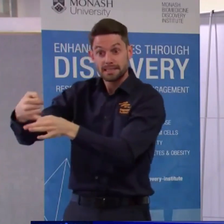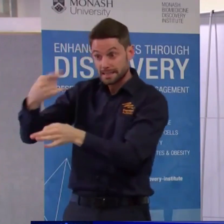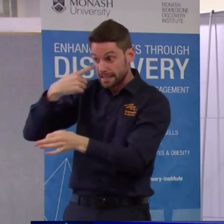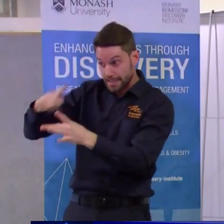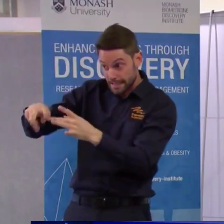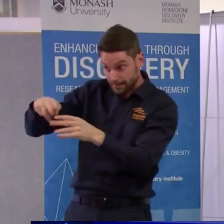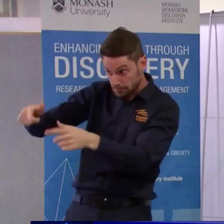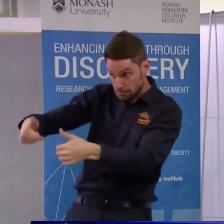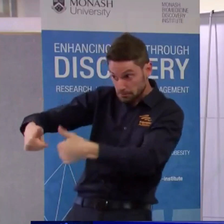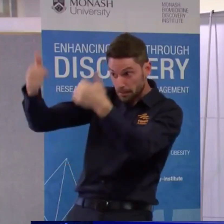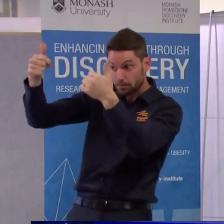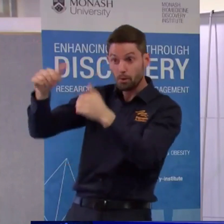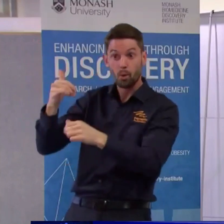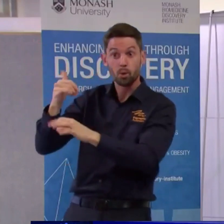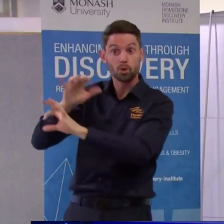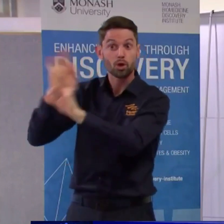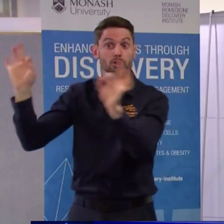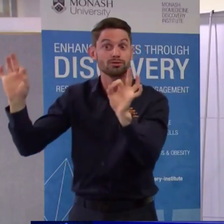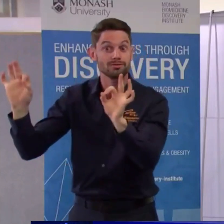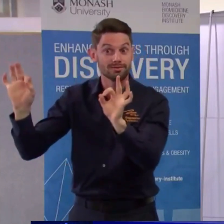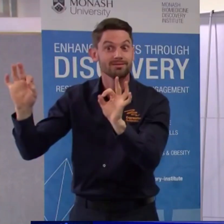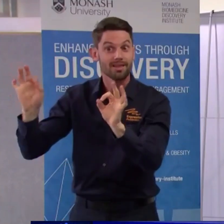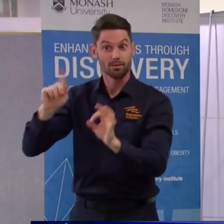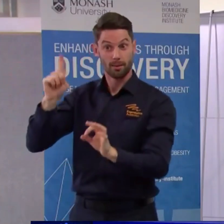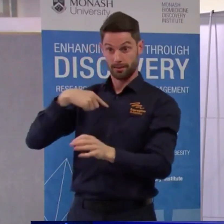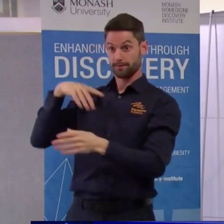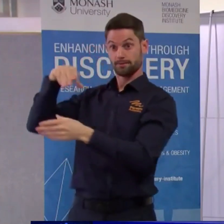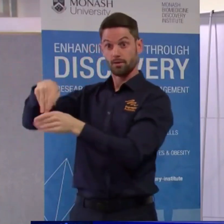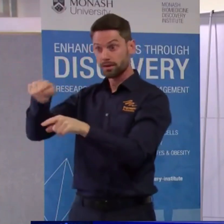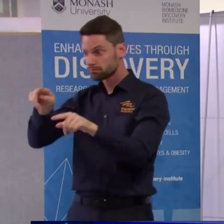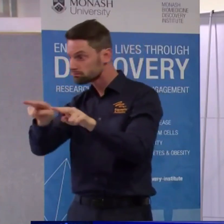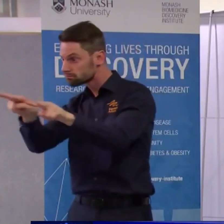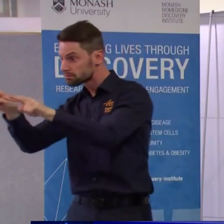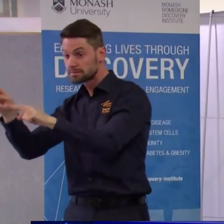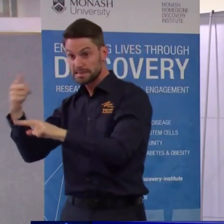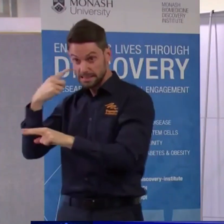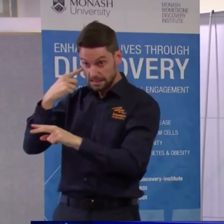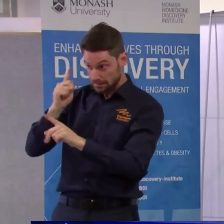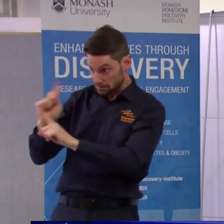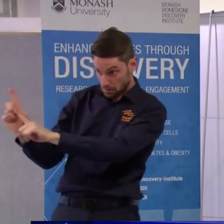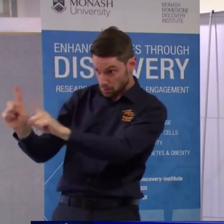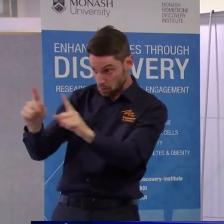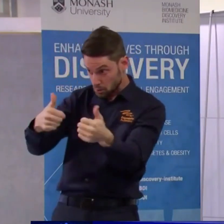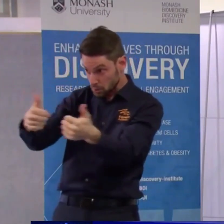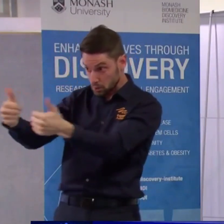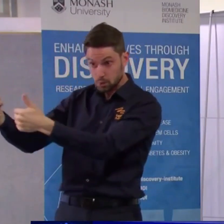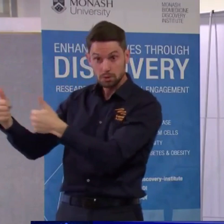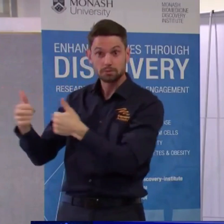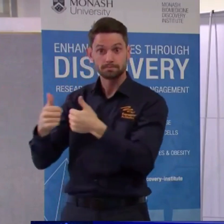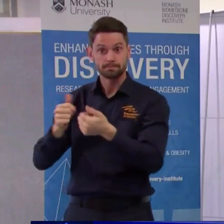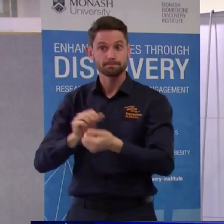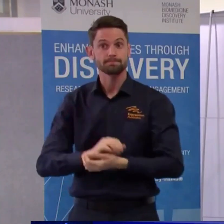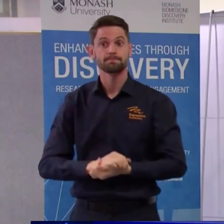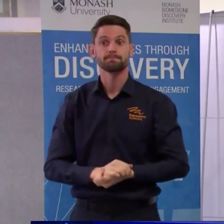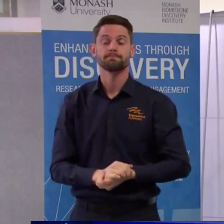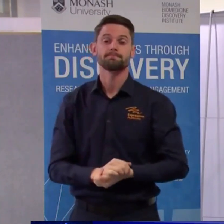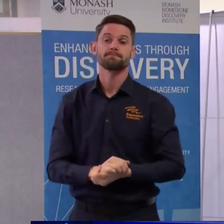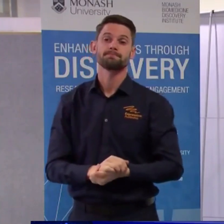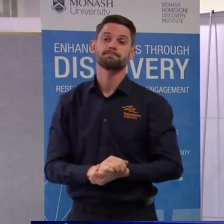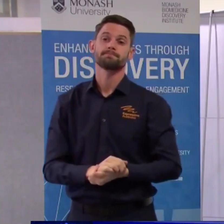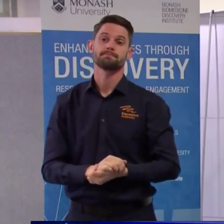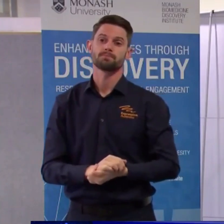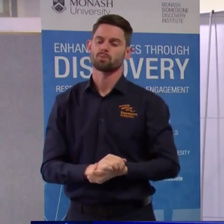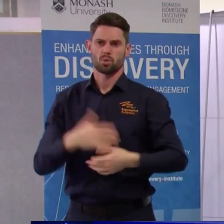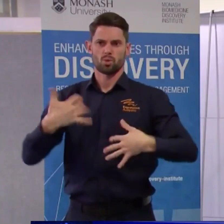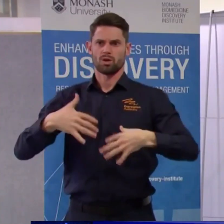self-learning health care system that can get people onto the best treatments as the trial progresses so all of this is really